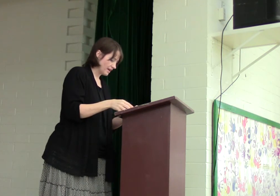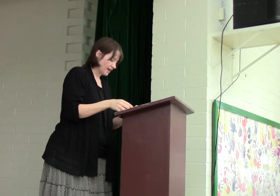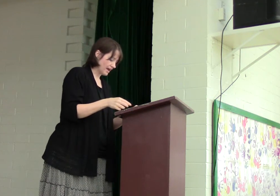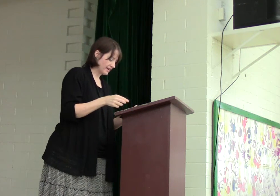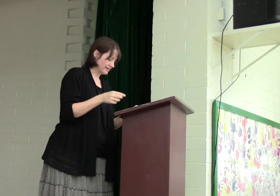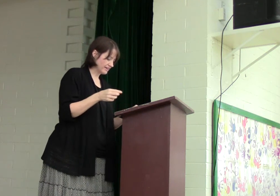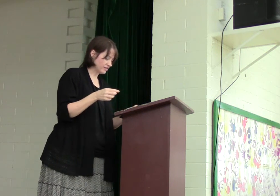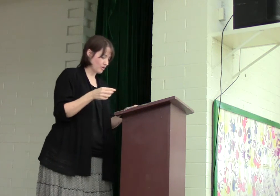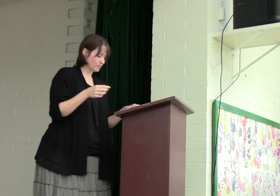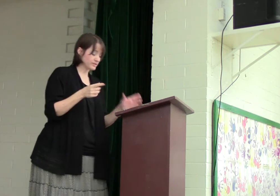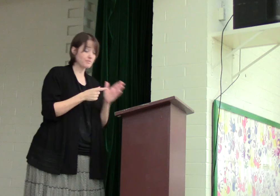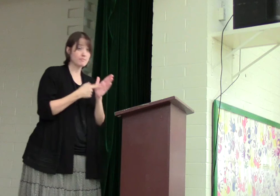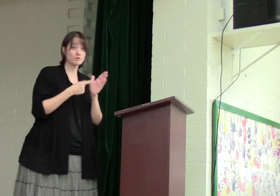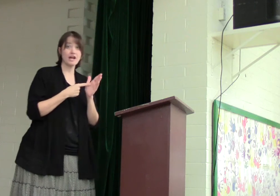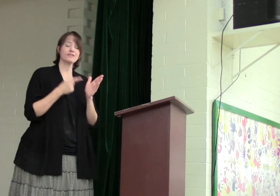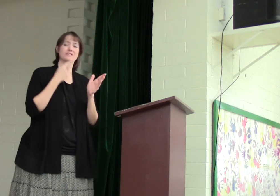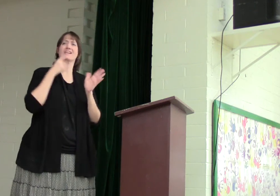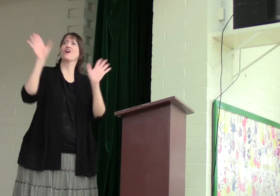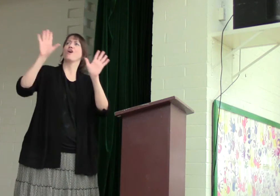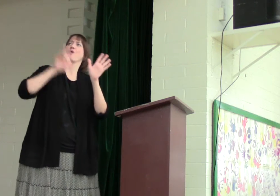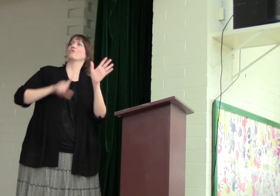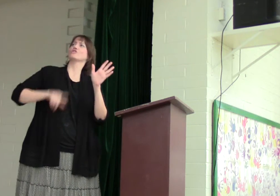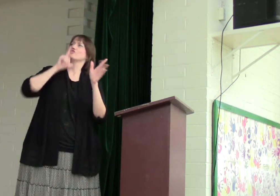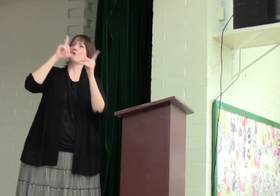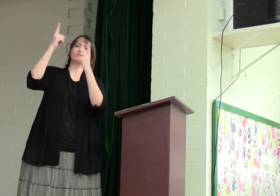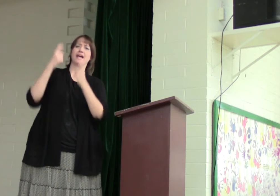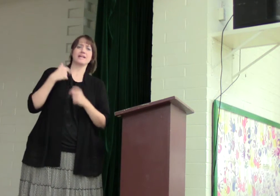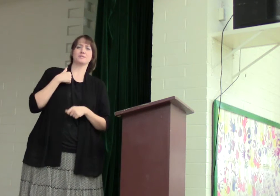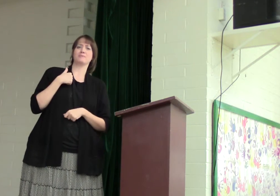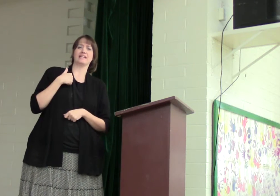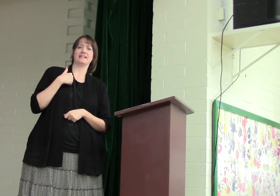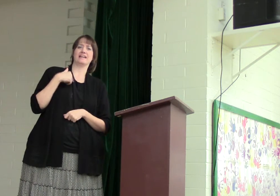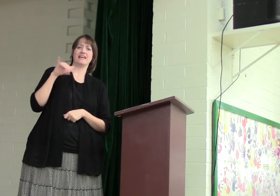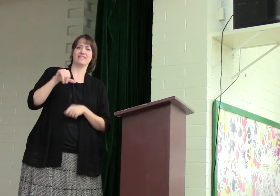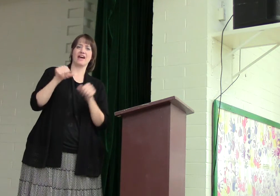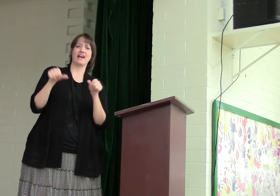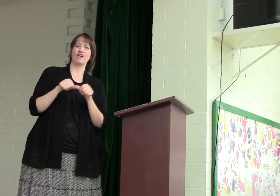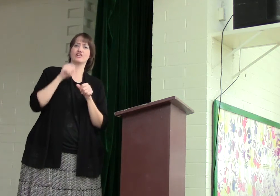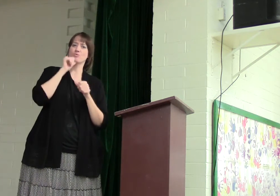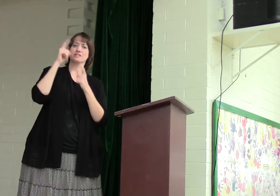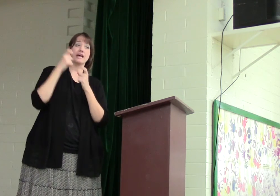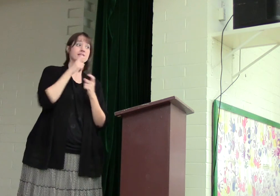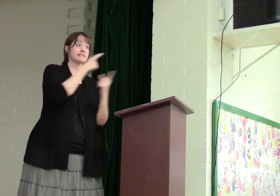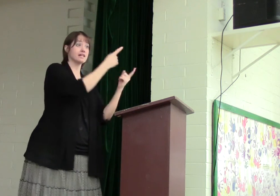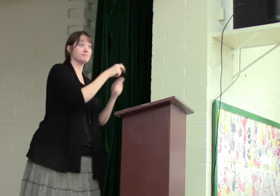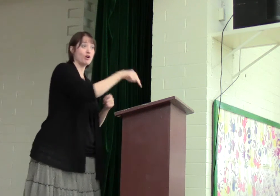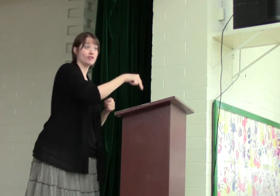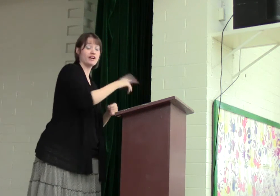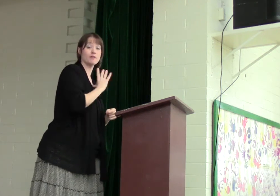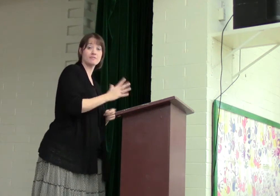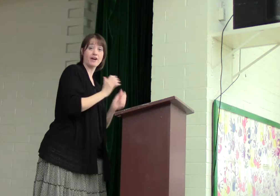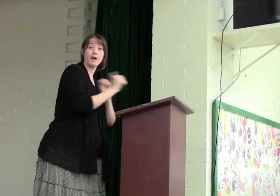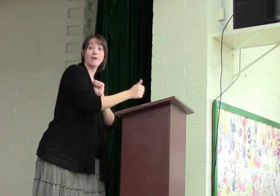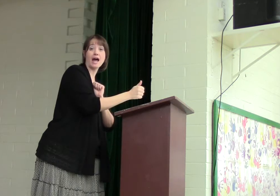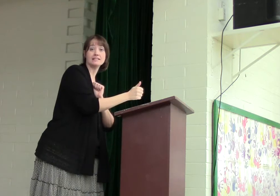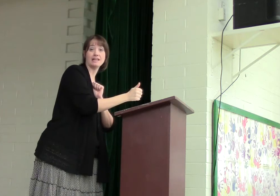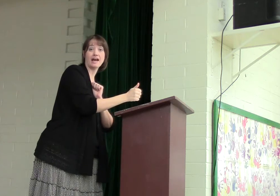And, you know, sometimes we're like, don't test me in that area. Test me over here, I'll be fine, I'll pass that.